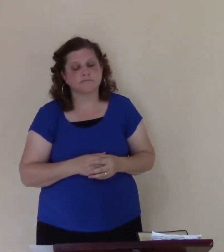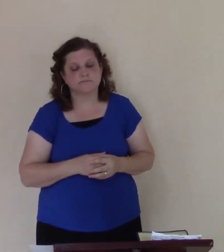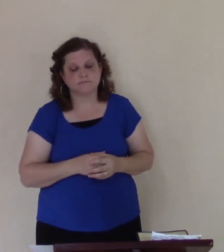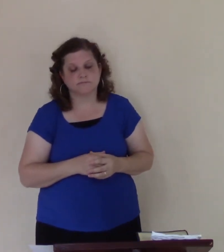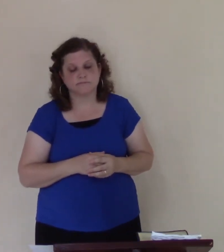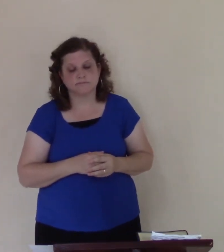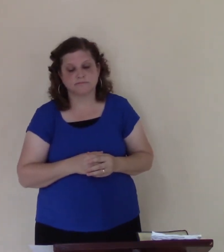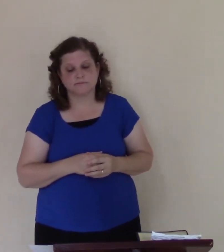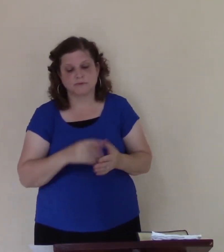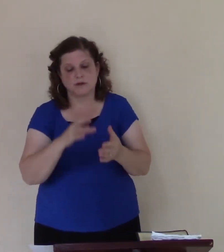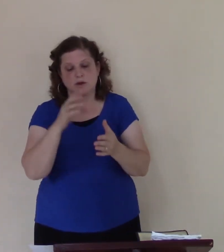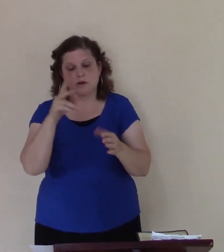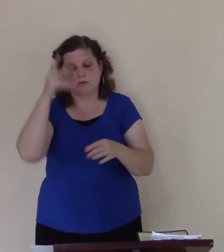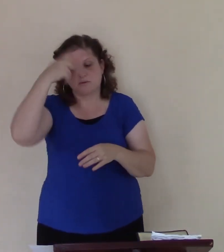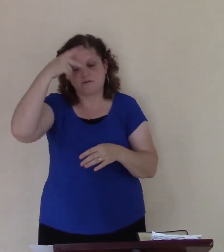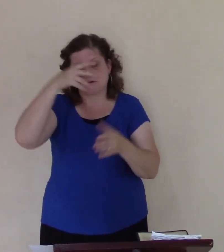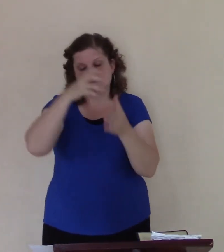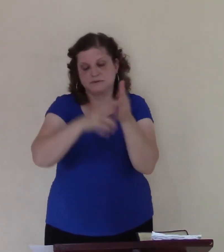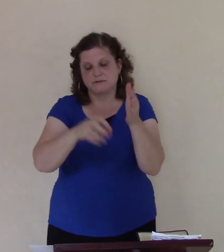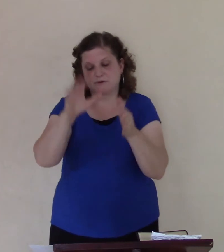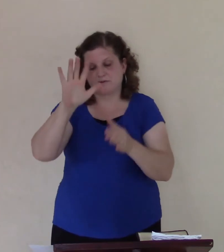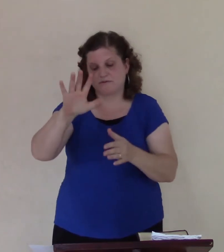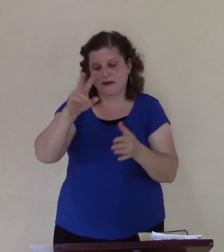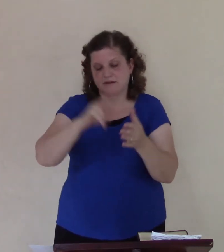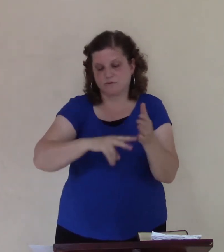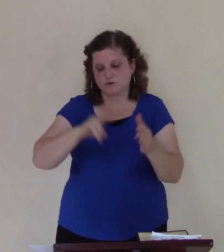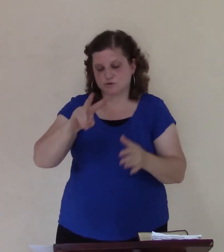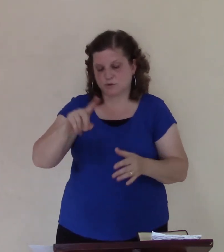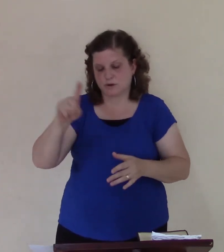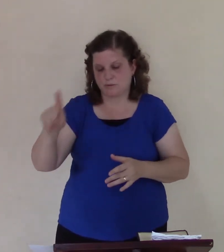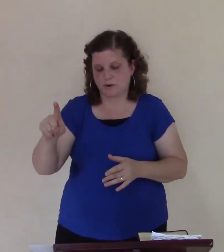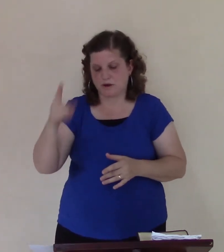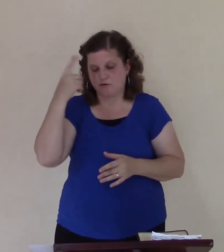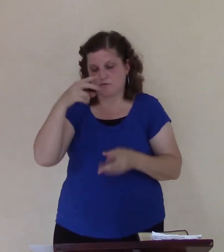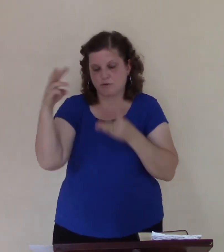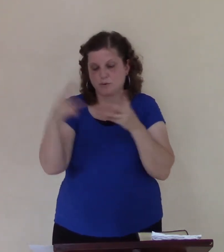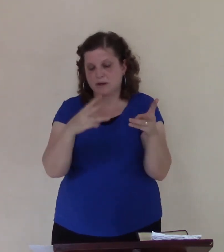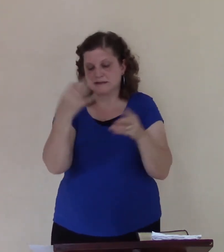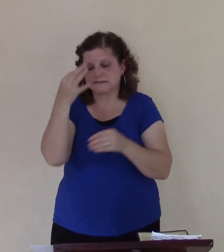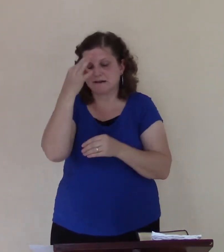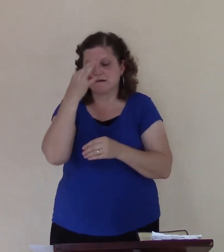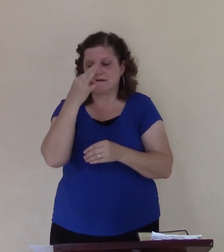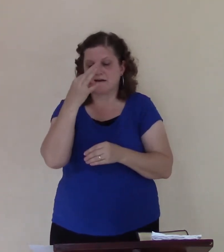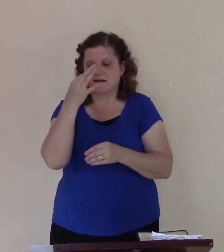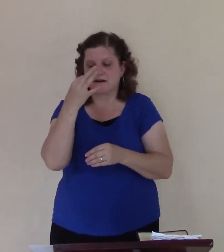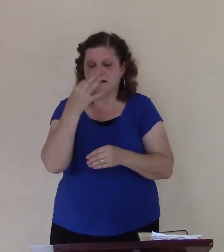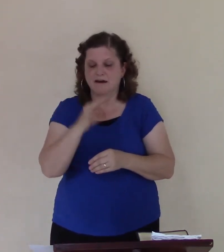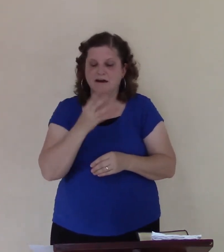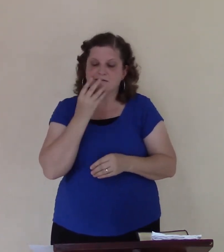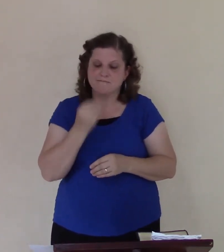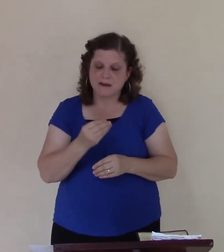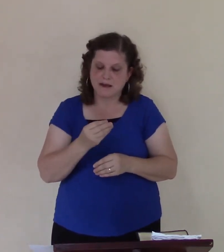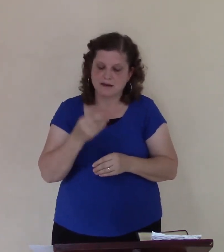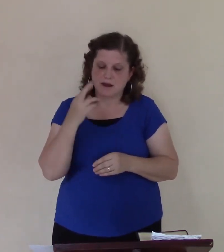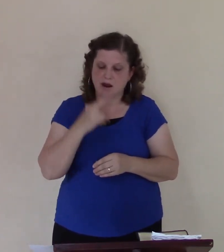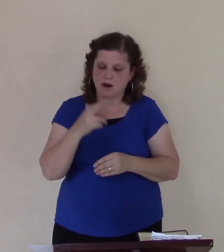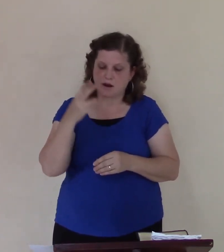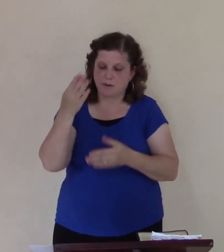chapter 5, verse 21. Proverbs the ways of men are before the eyes of the Lord, and in the hundred of all his